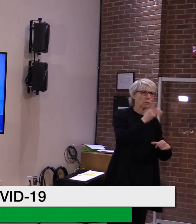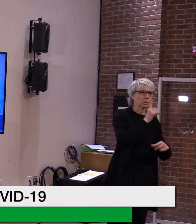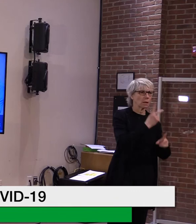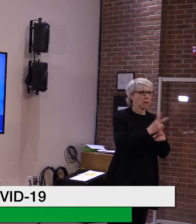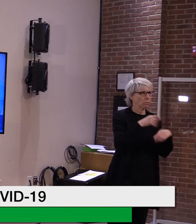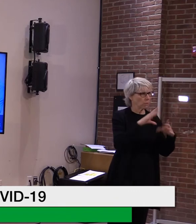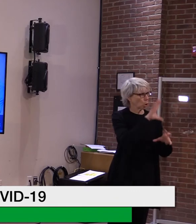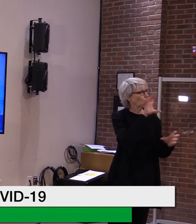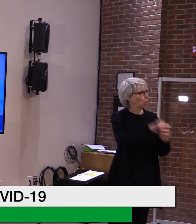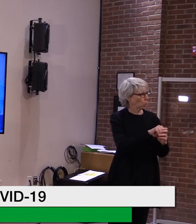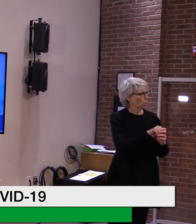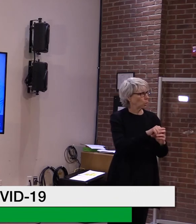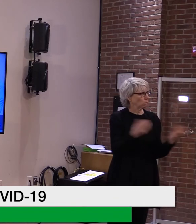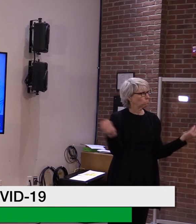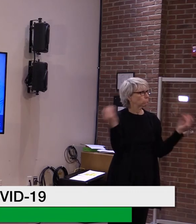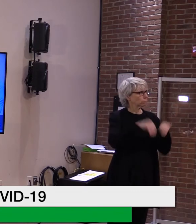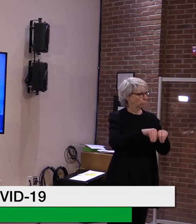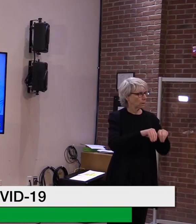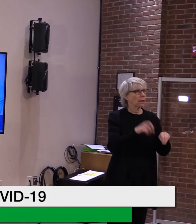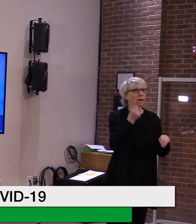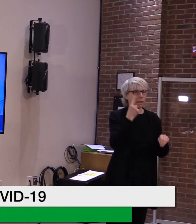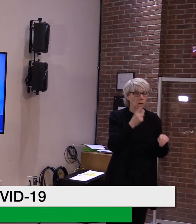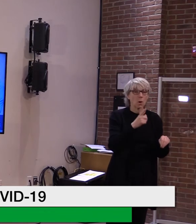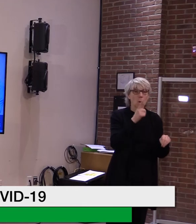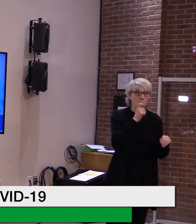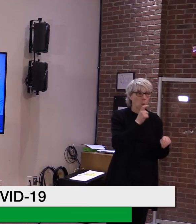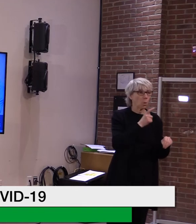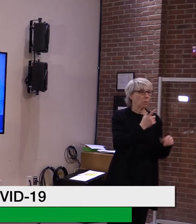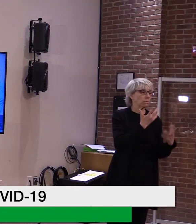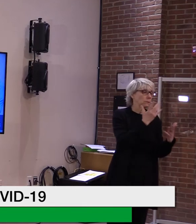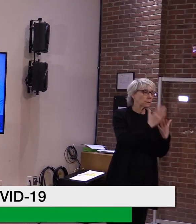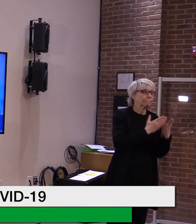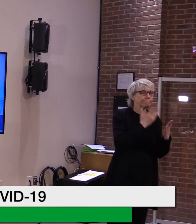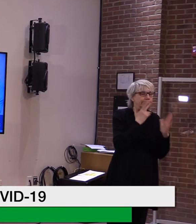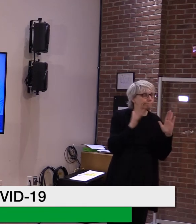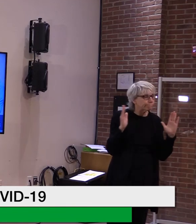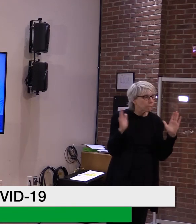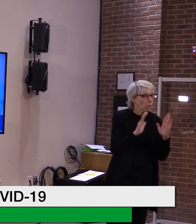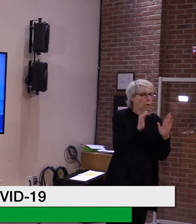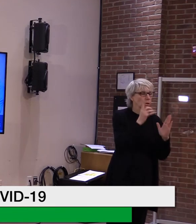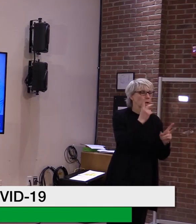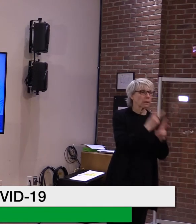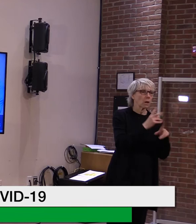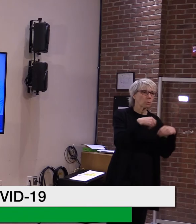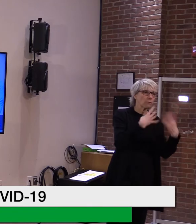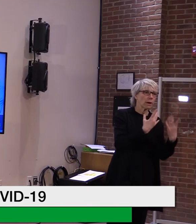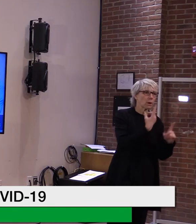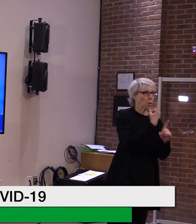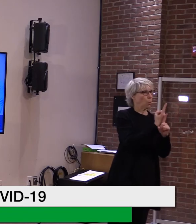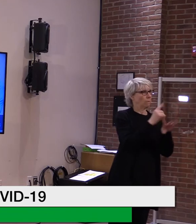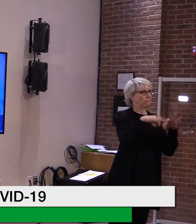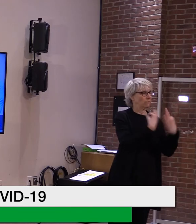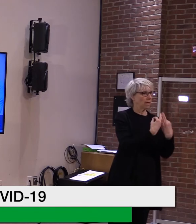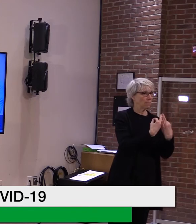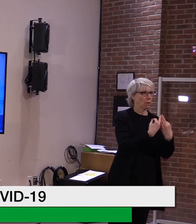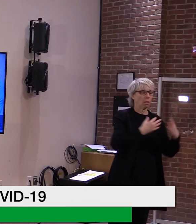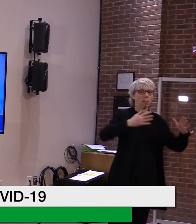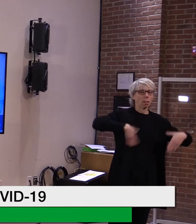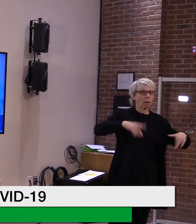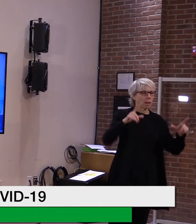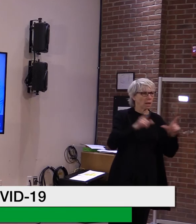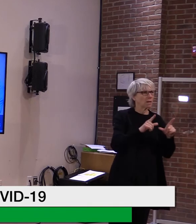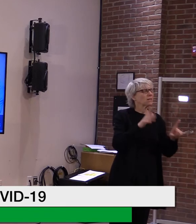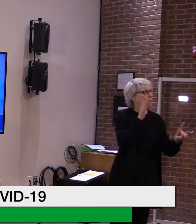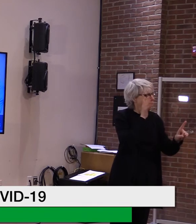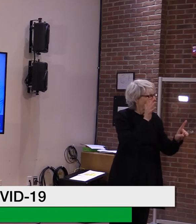would say to those childcare providers, um, that are either single family or non-licensed, uh, we'll get to you. But